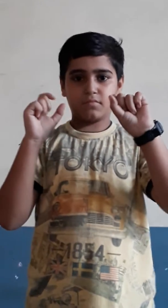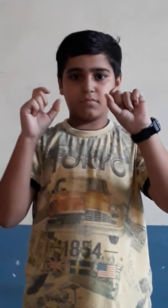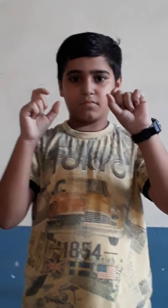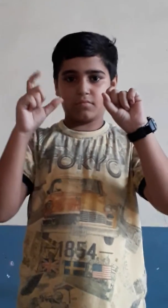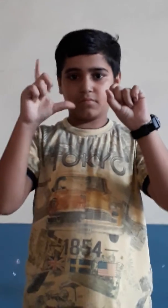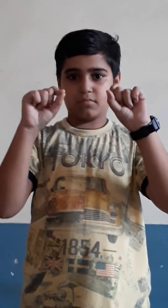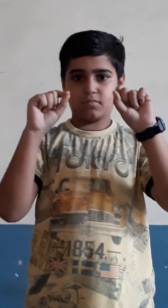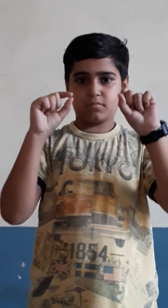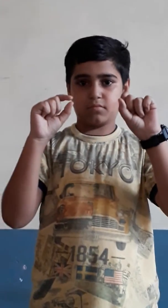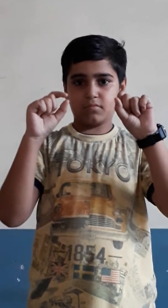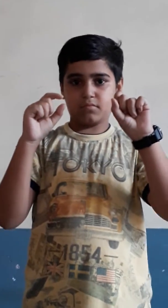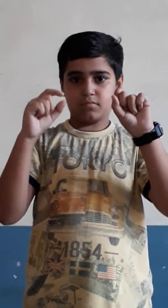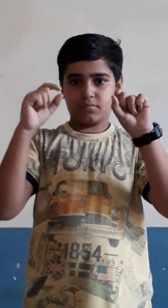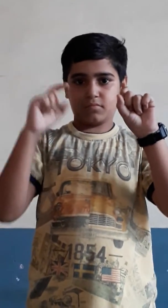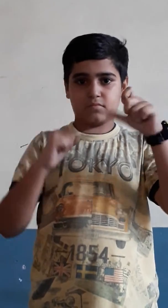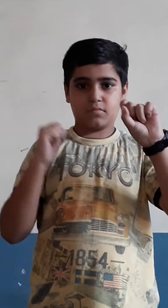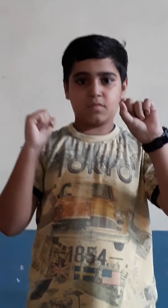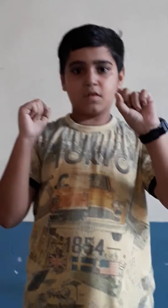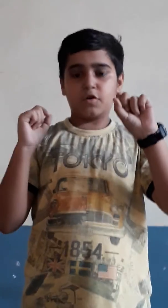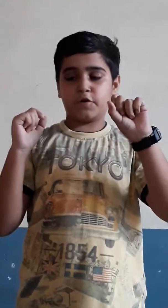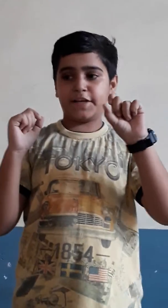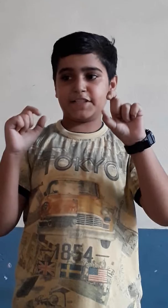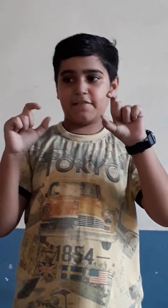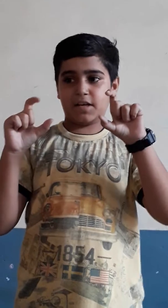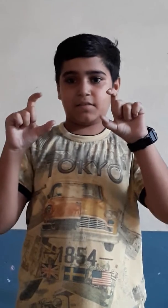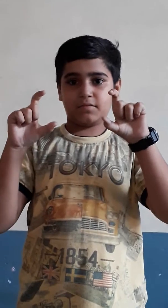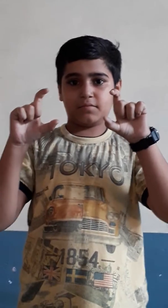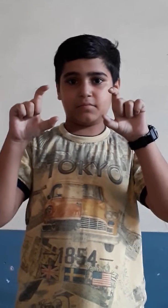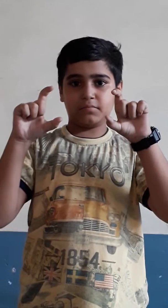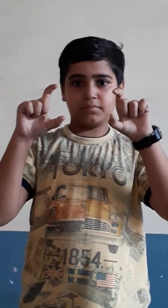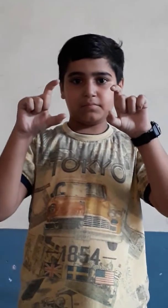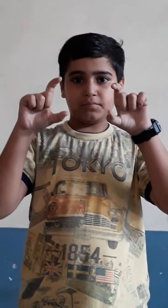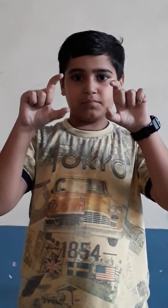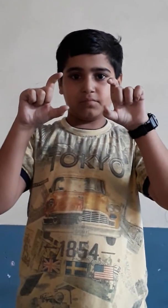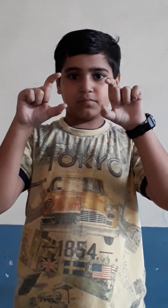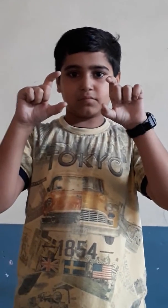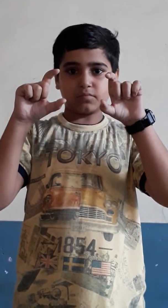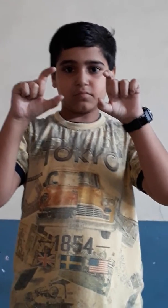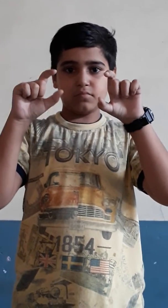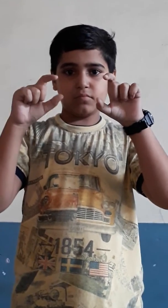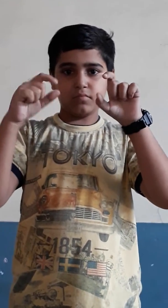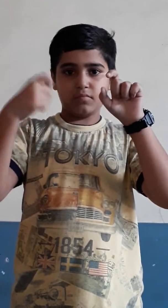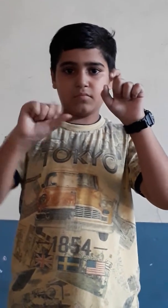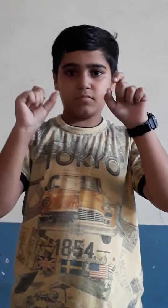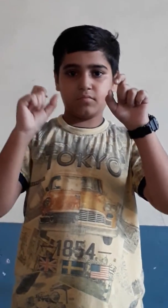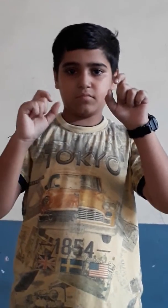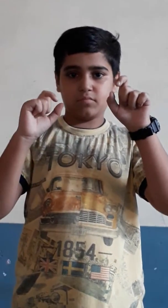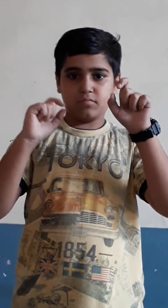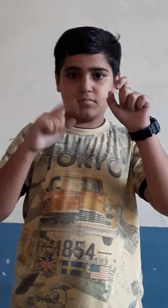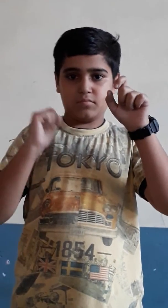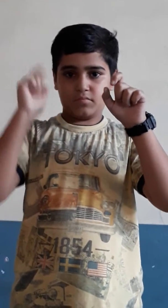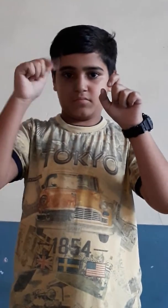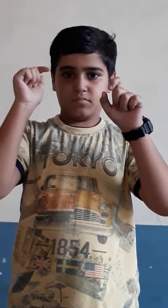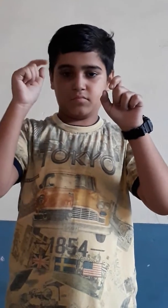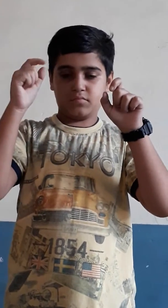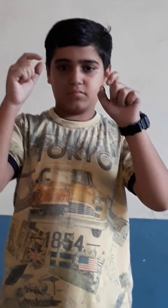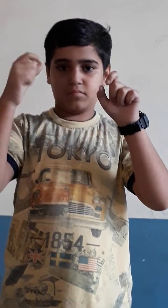8, plus 9. Answer? 27. Very good. Plus 4, plus 3, plus 1,